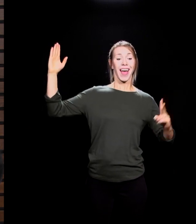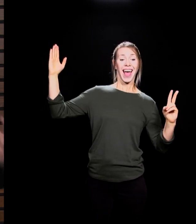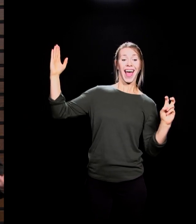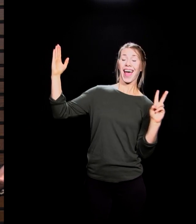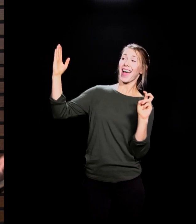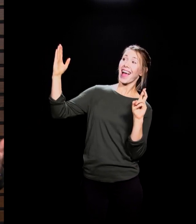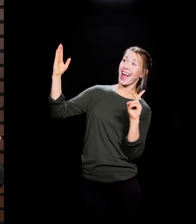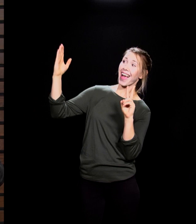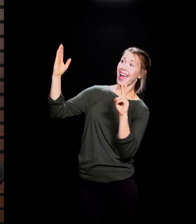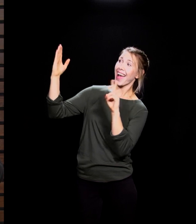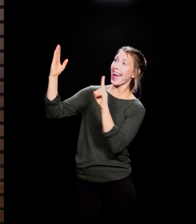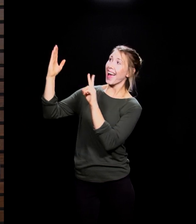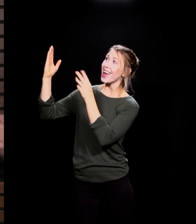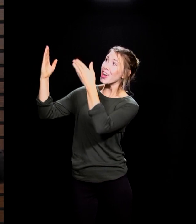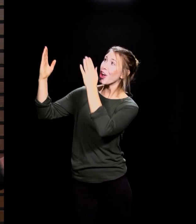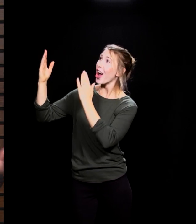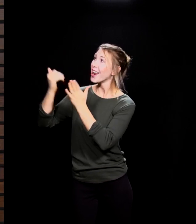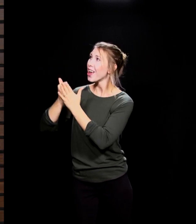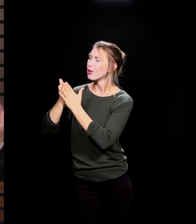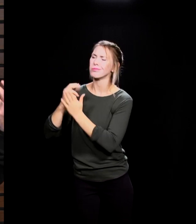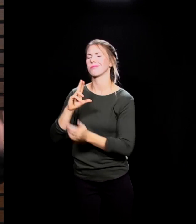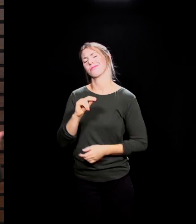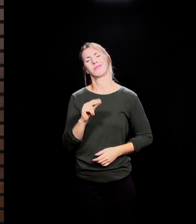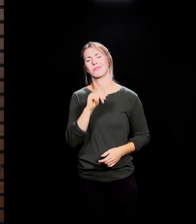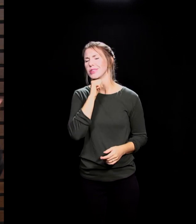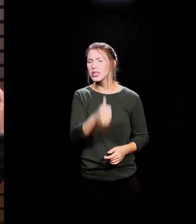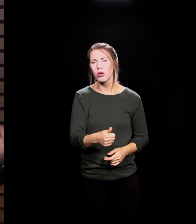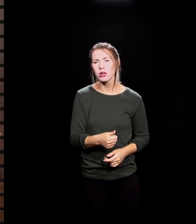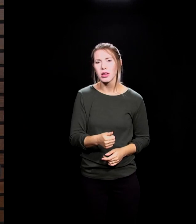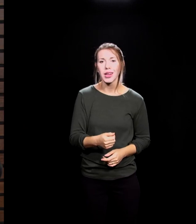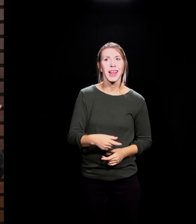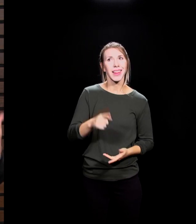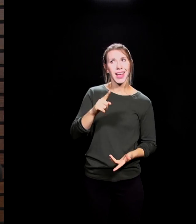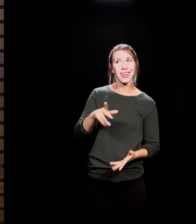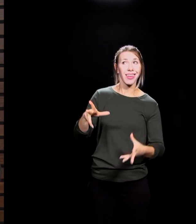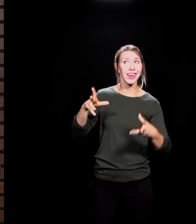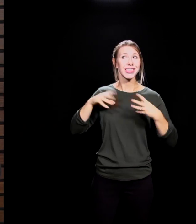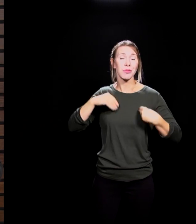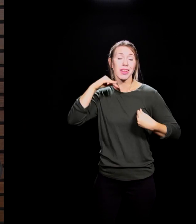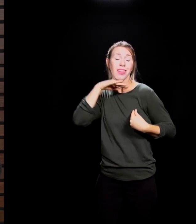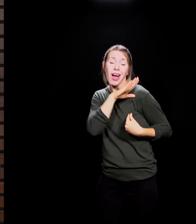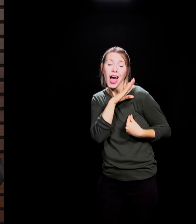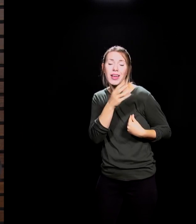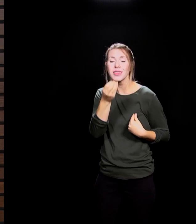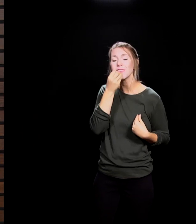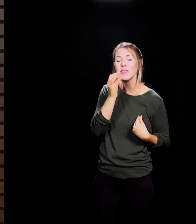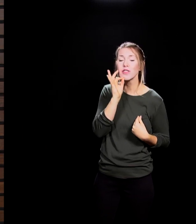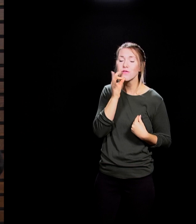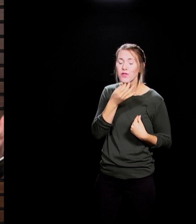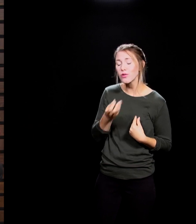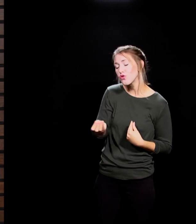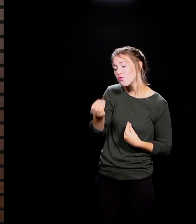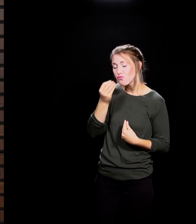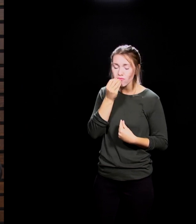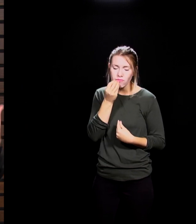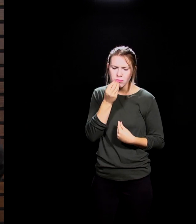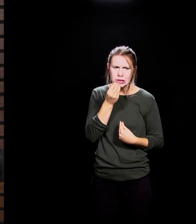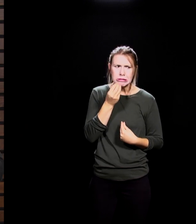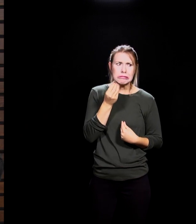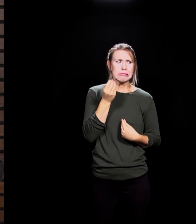the lie, they eat the fruit, they realize that something is wrong. And I know it's not in the text, I'm not trying to add to it, but when they realize